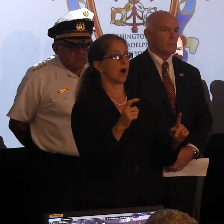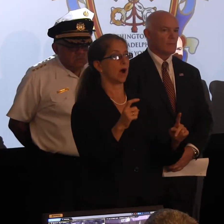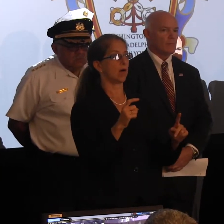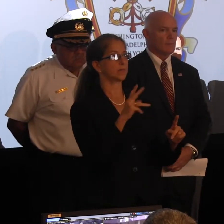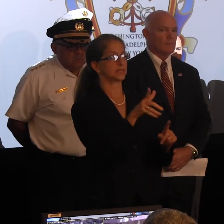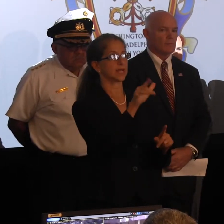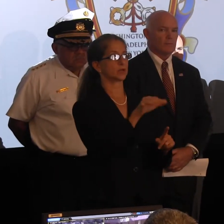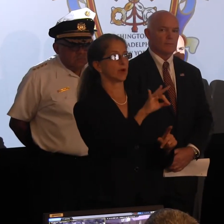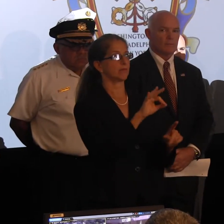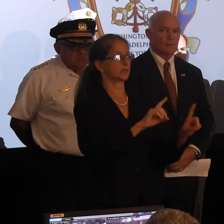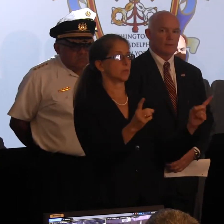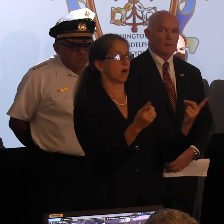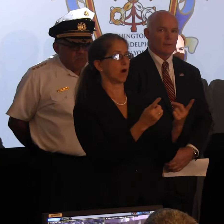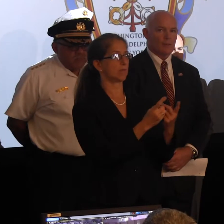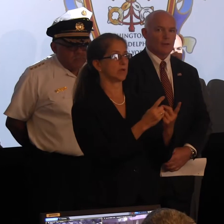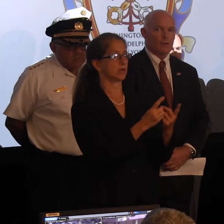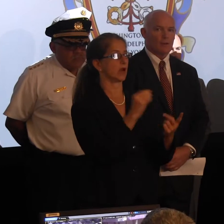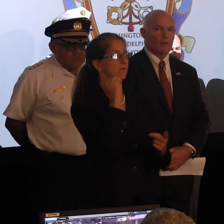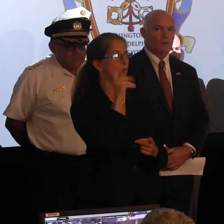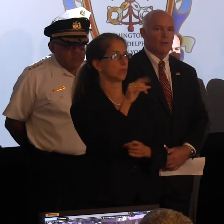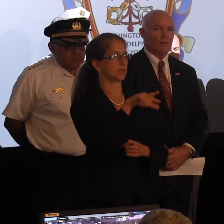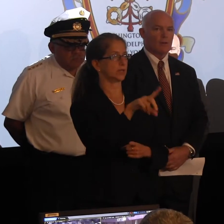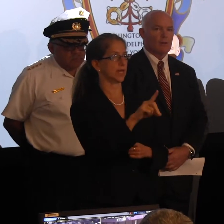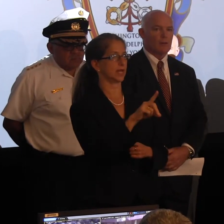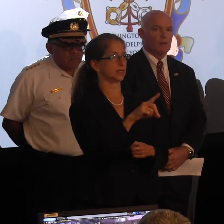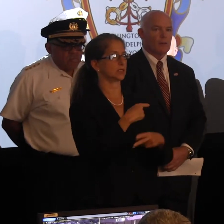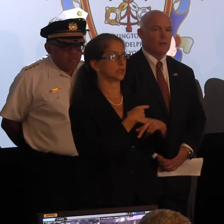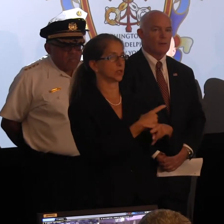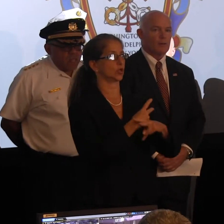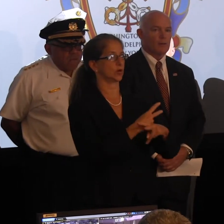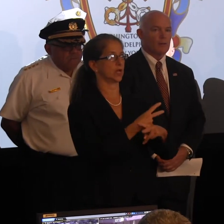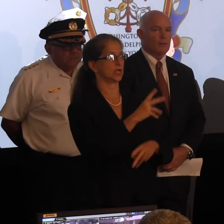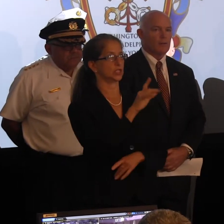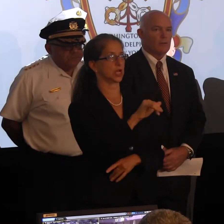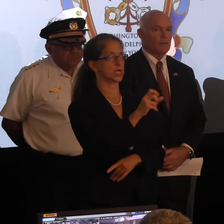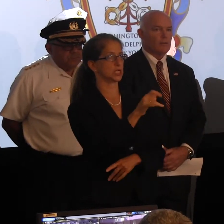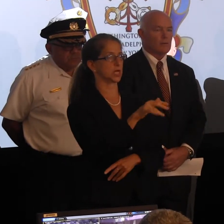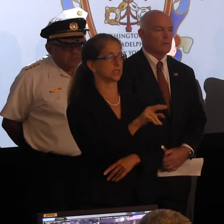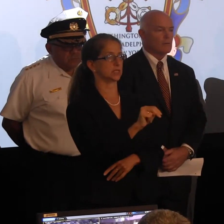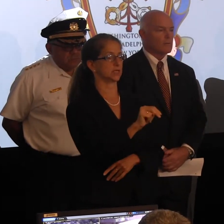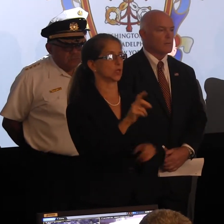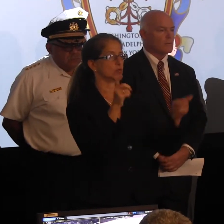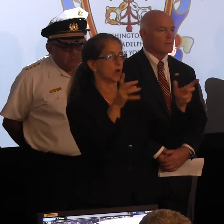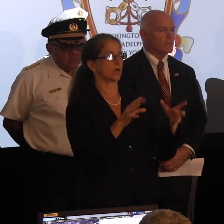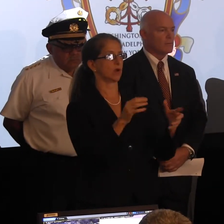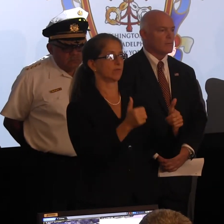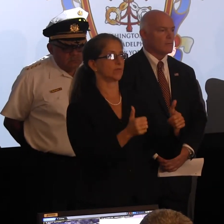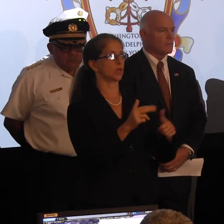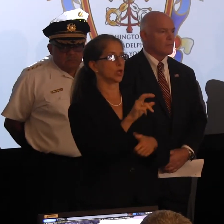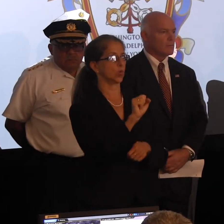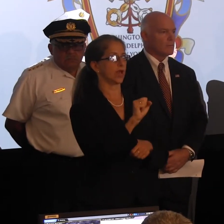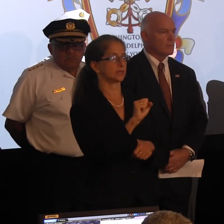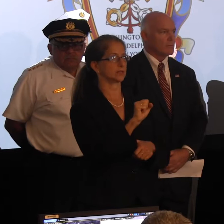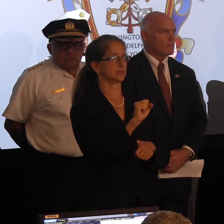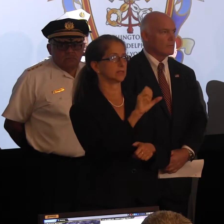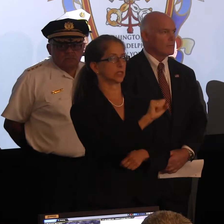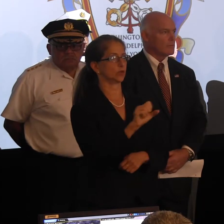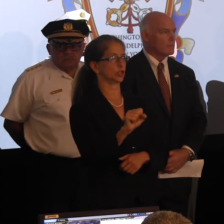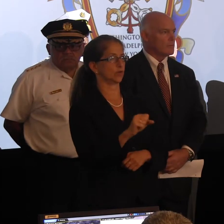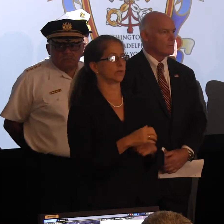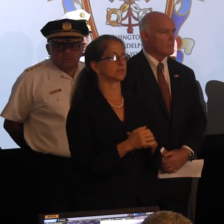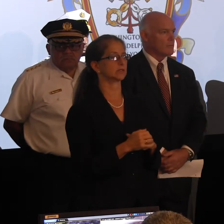Secretary of the Department of Homeland Security Secretary Jay Johnson, the Director of the United States Secret Service